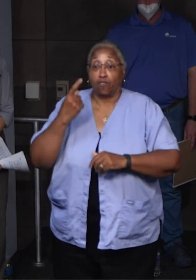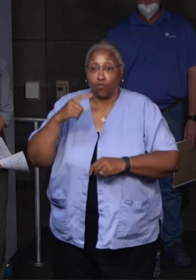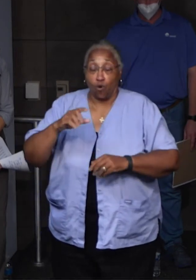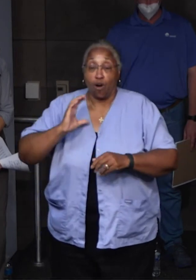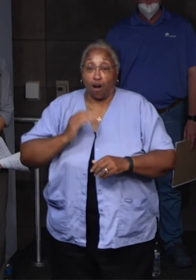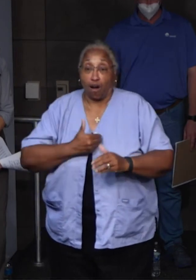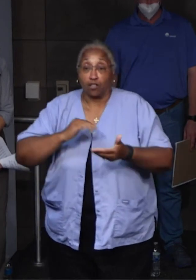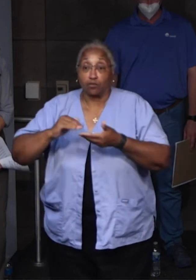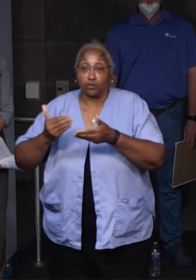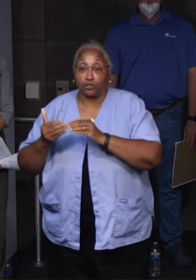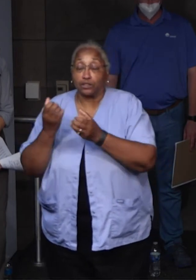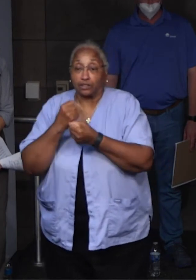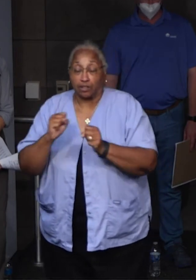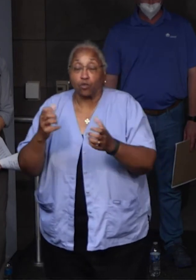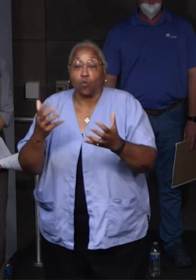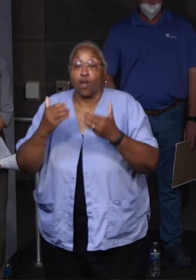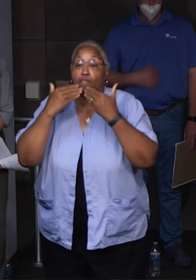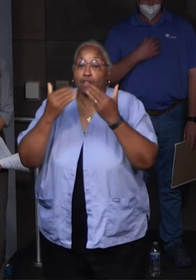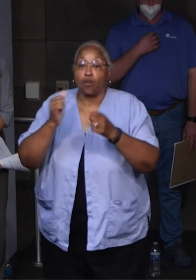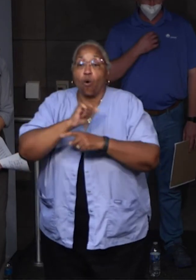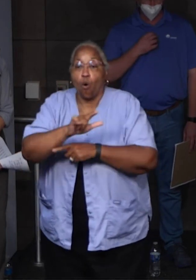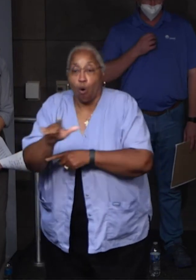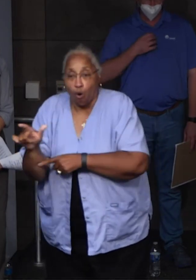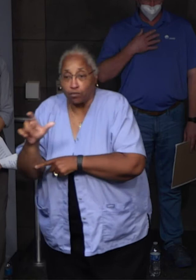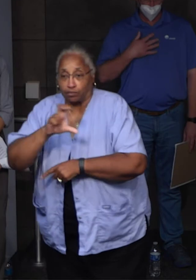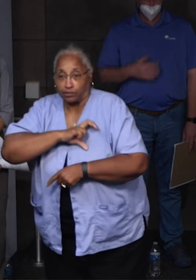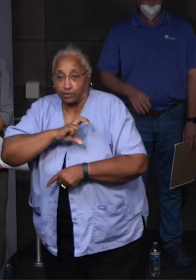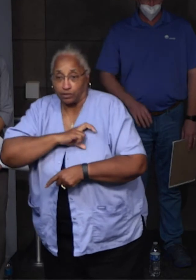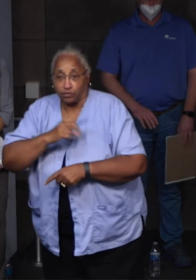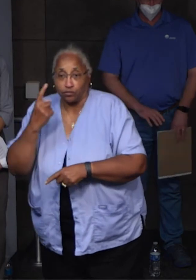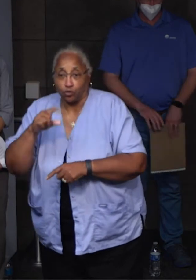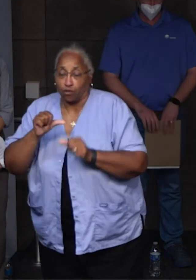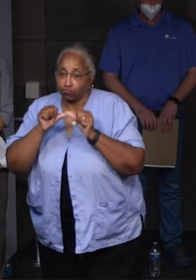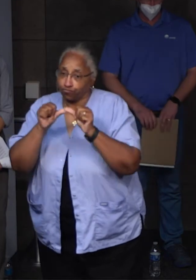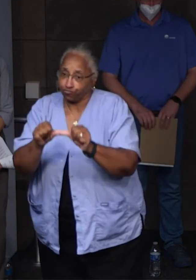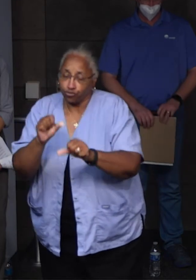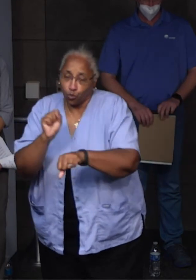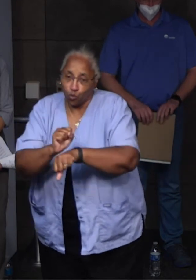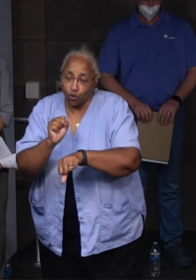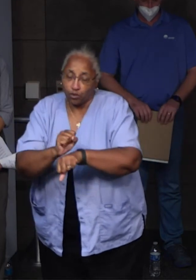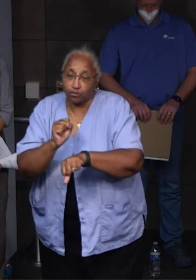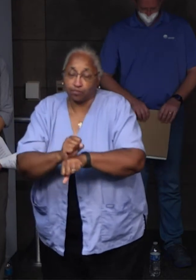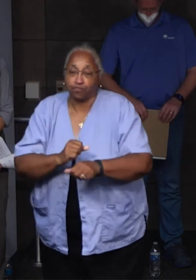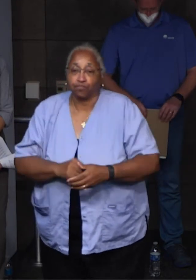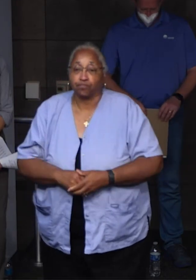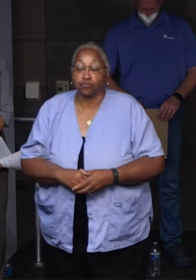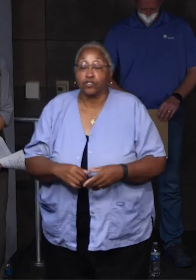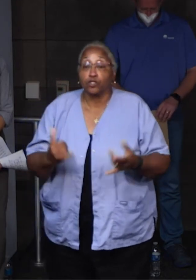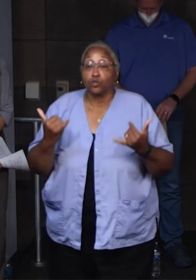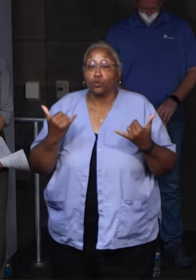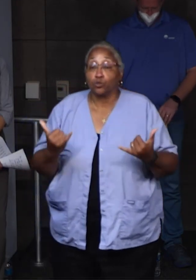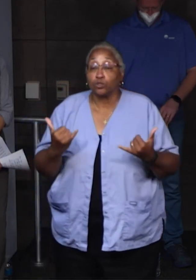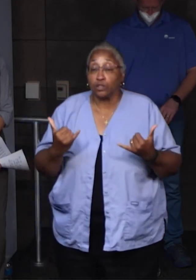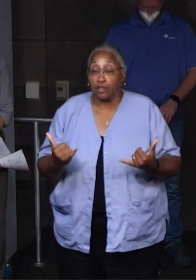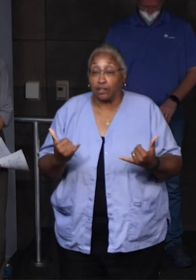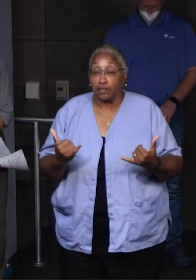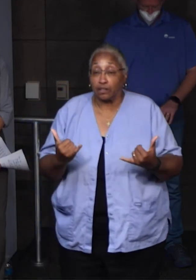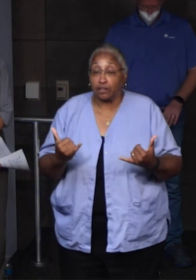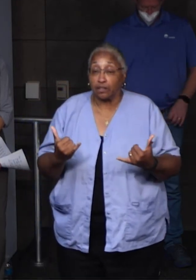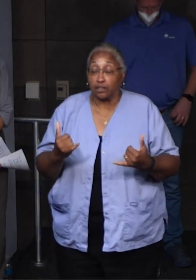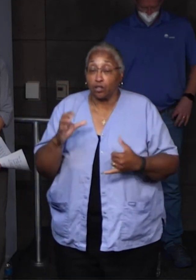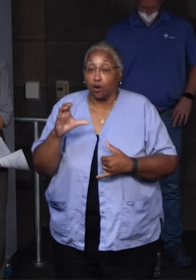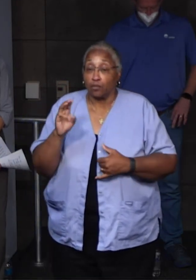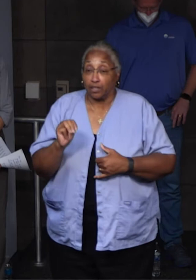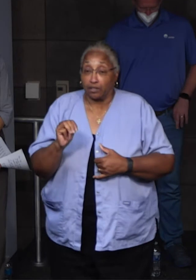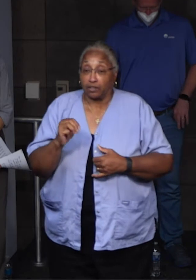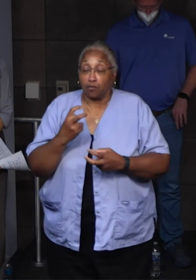So I really want to publicly thank all those guys for their hard work. Regarding the incident today with the carbon monoxide